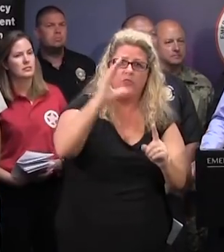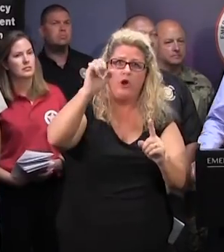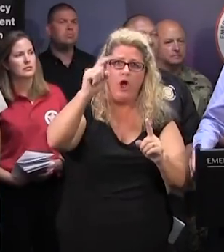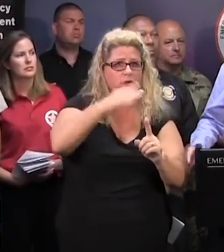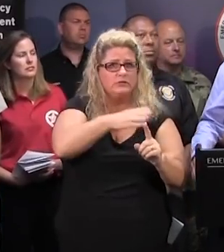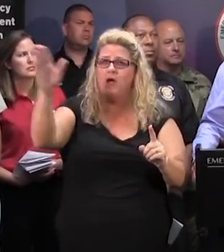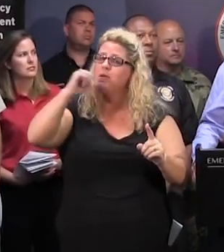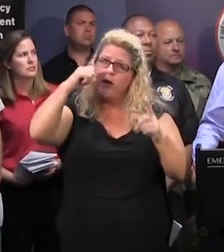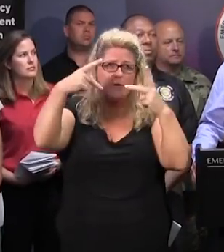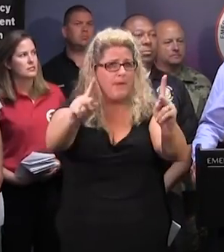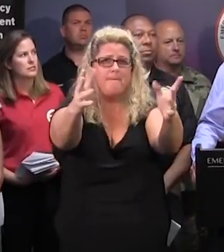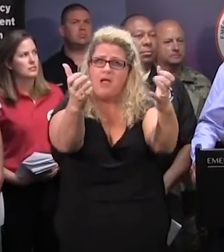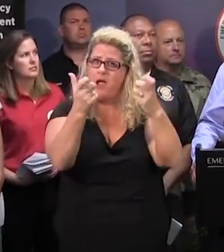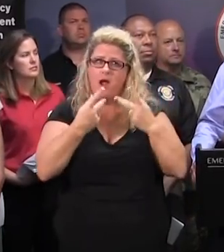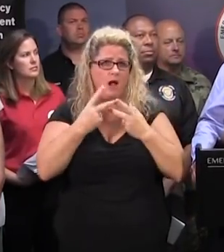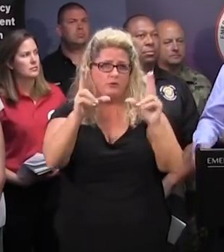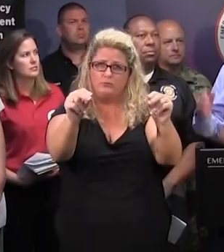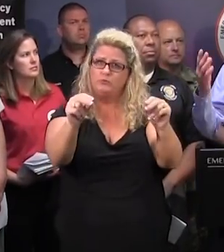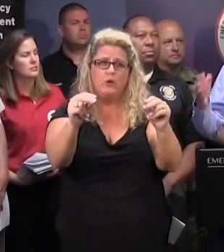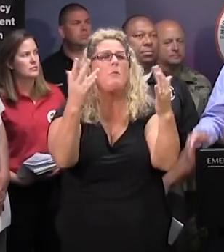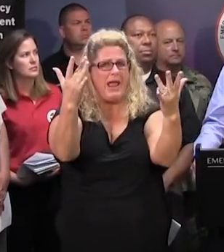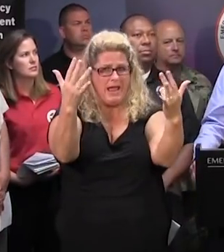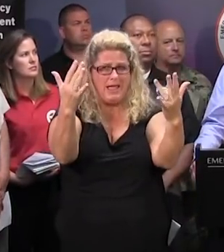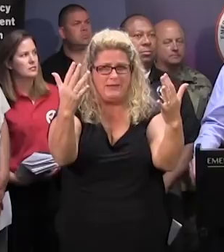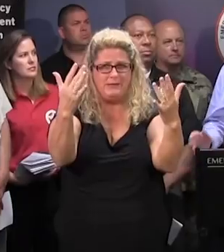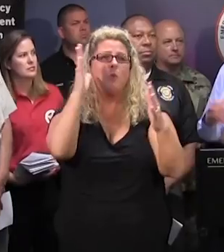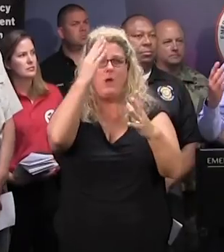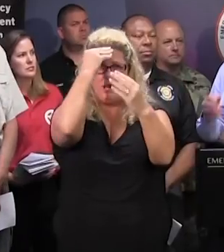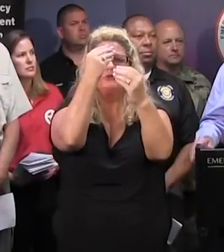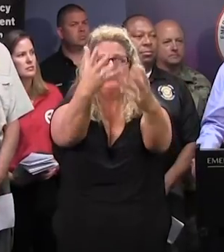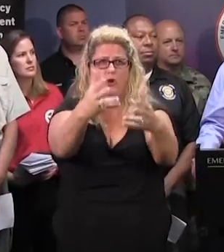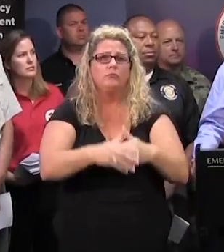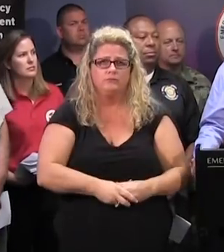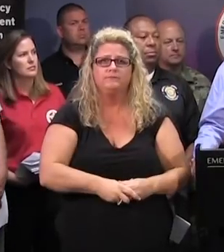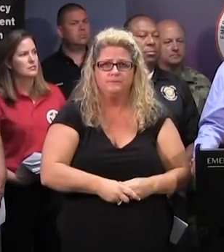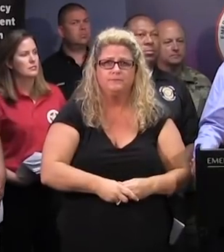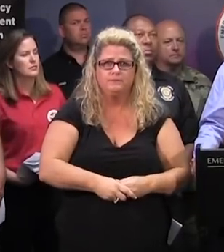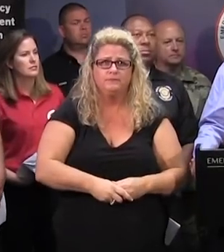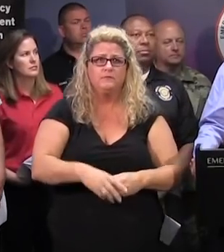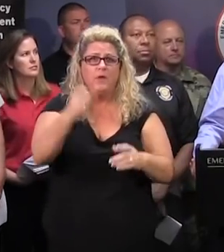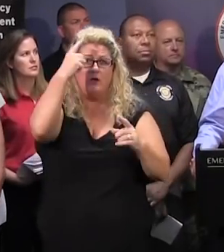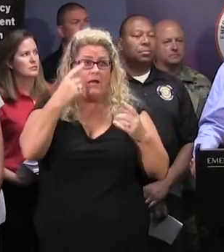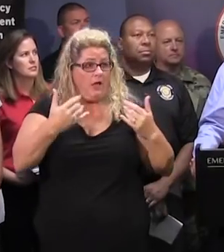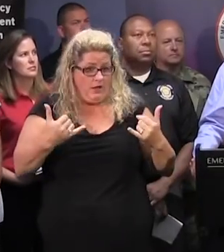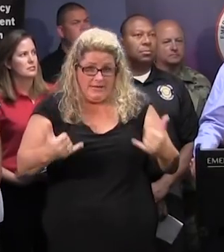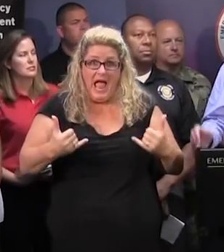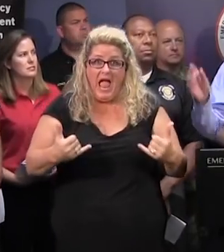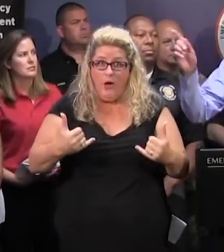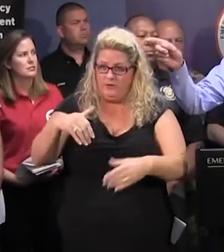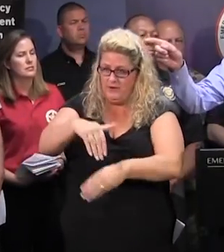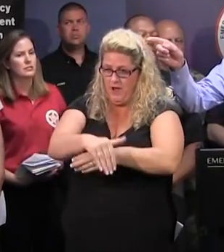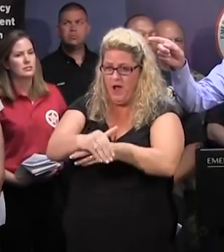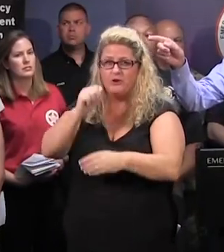And we'd ask everybody to stay tuned. There are a lot of questions. There are a lot of different questions that can come up between now and tonight and tomorrow.